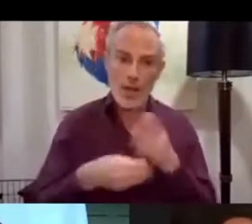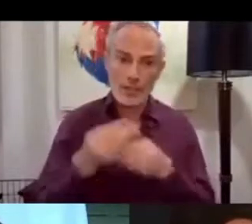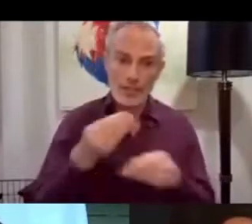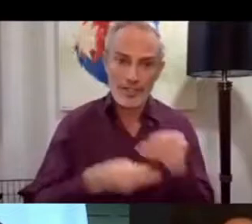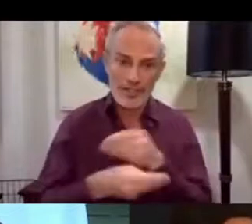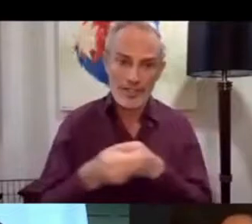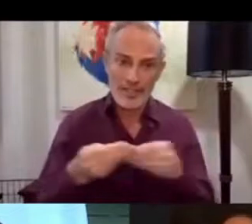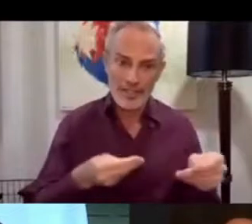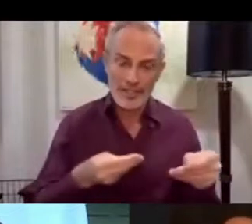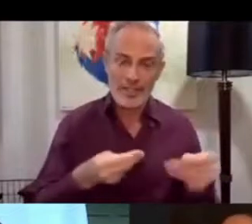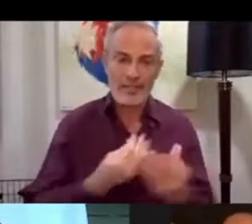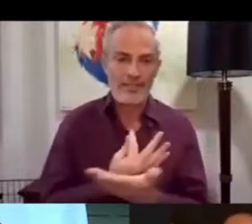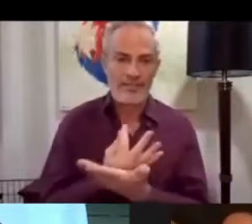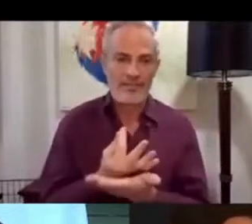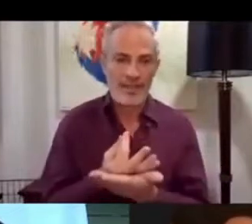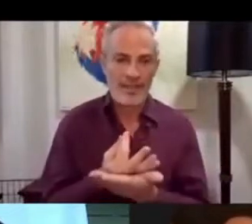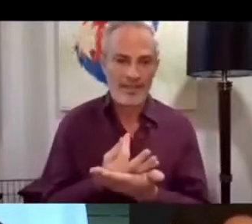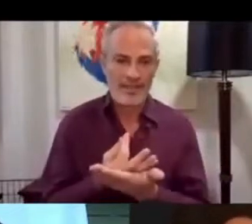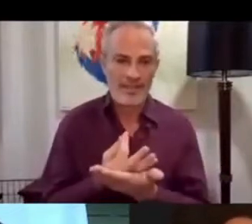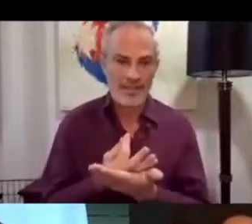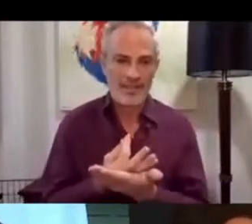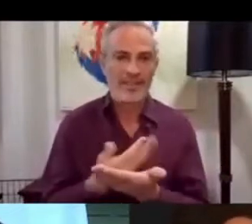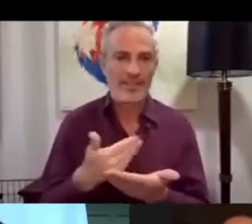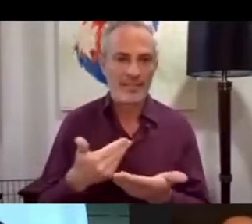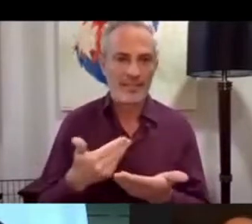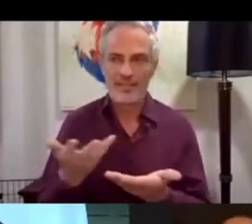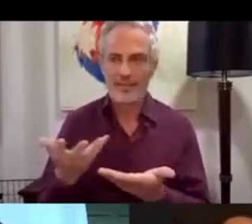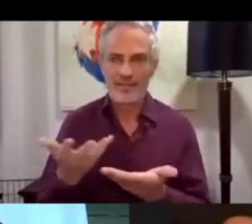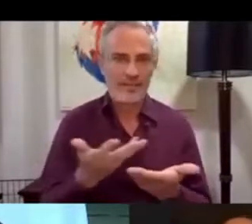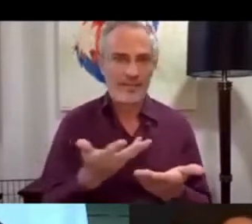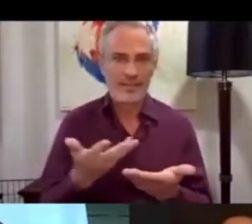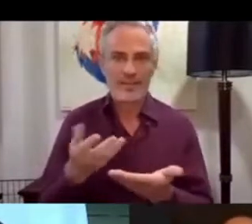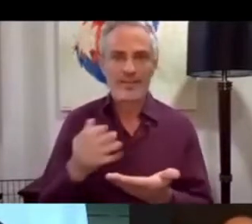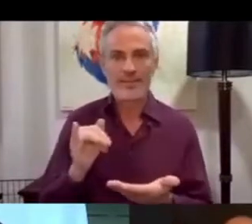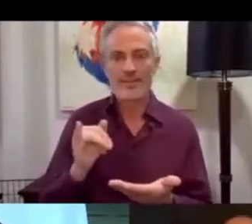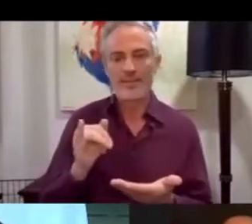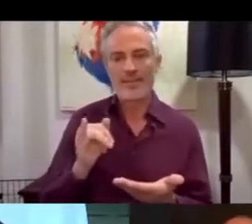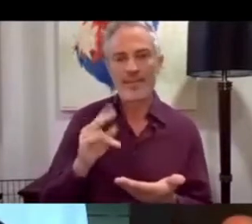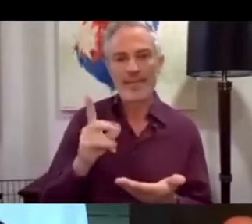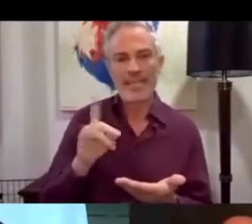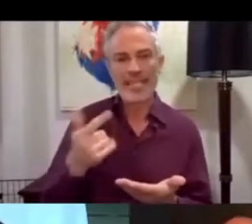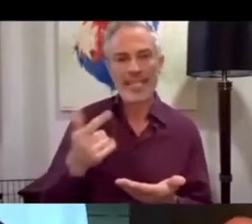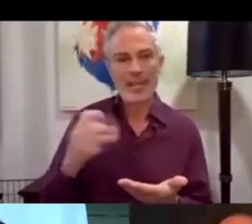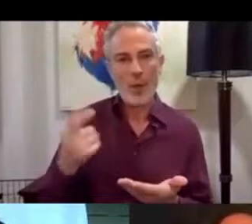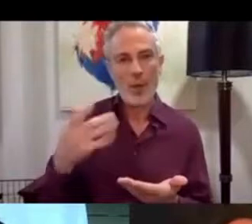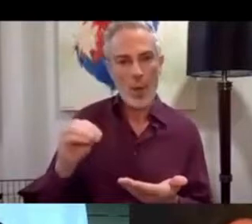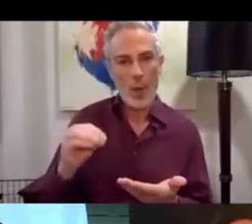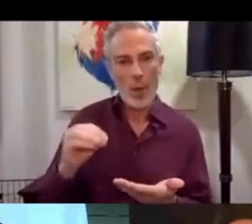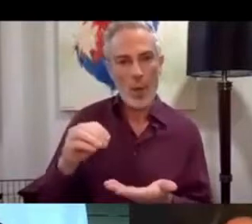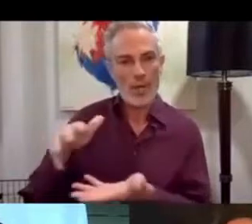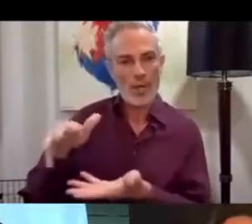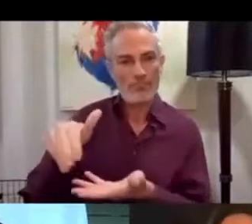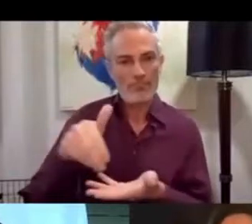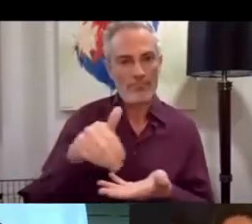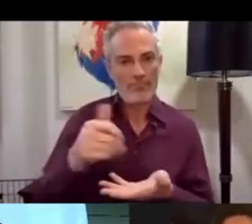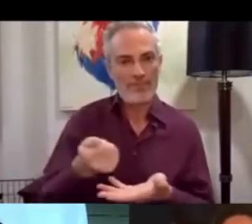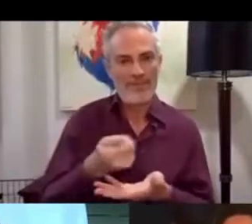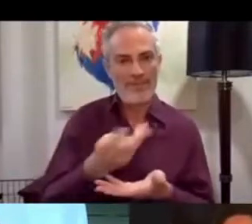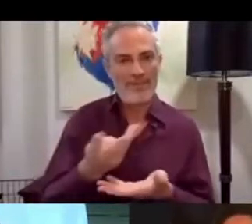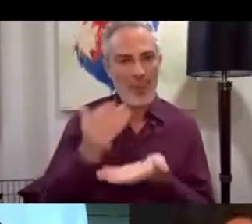-financed, we did a little Indiegogo. We raised a couple of thousand dollars there. And then my brother was